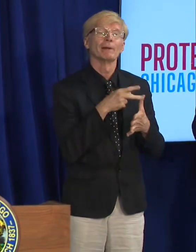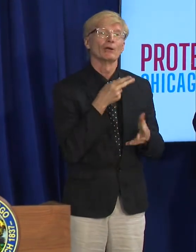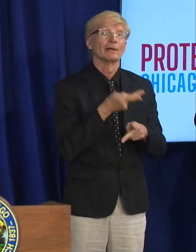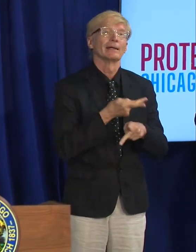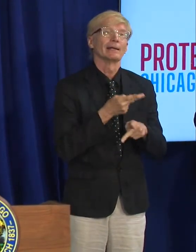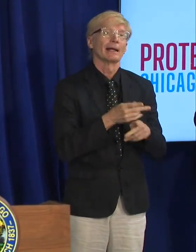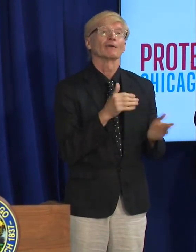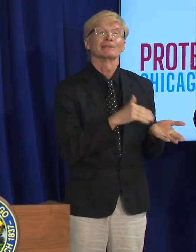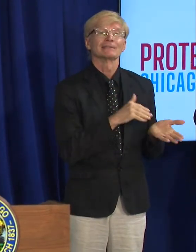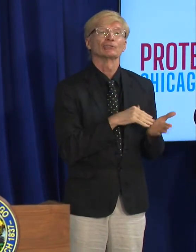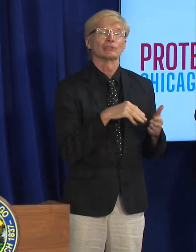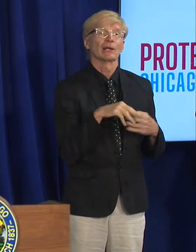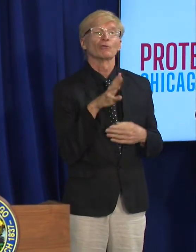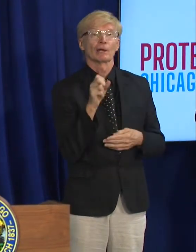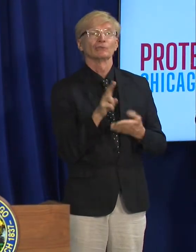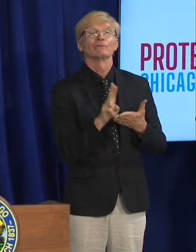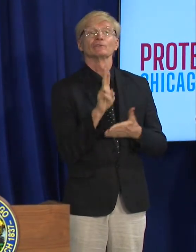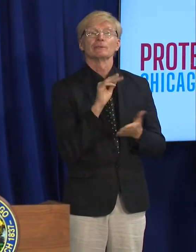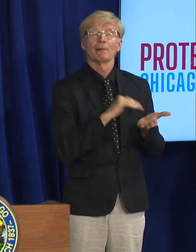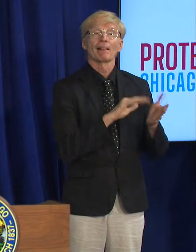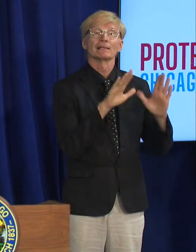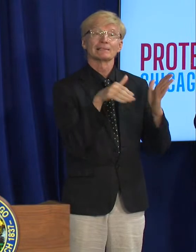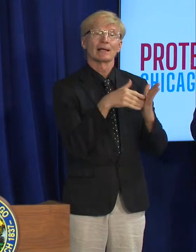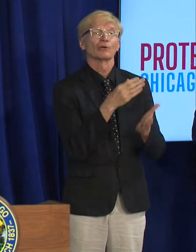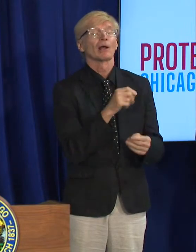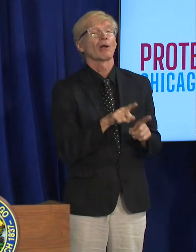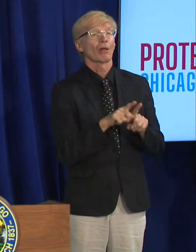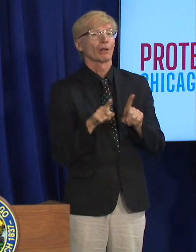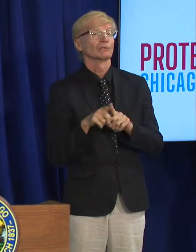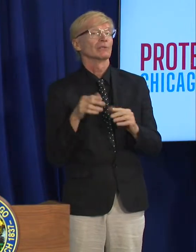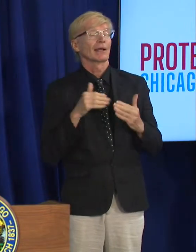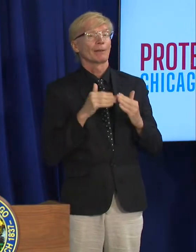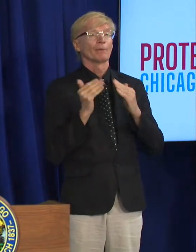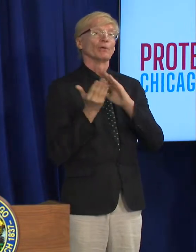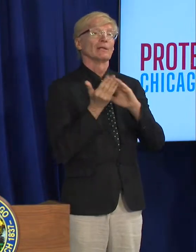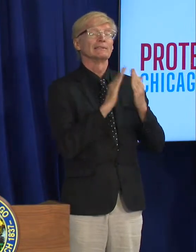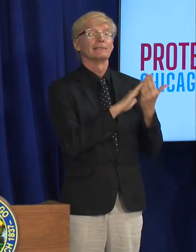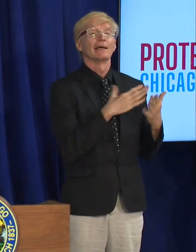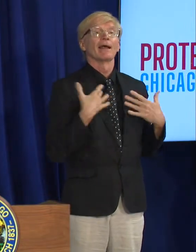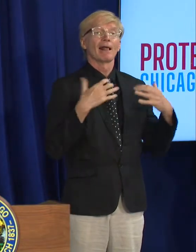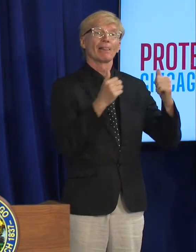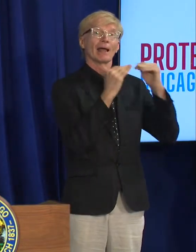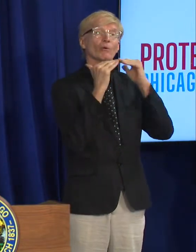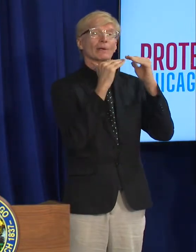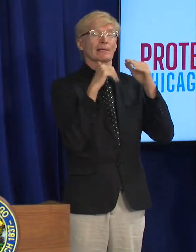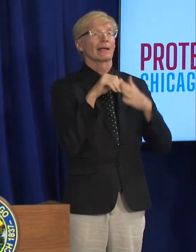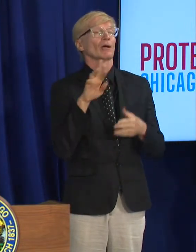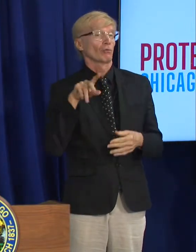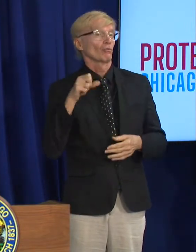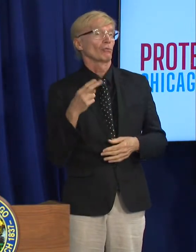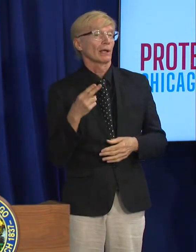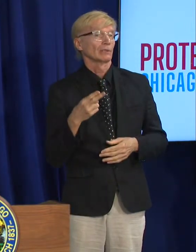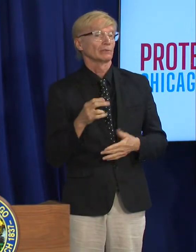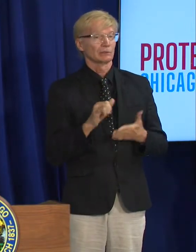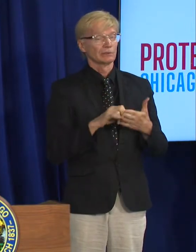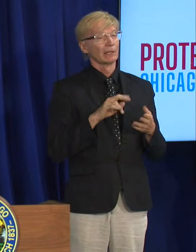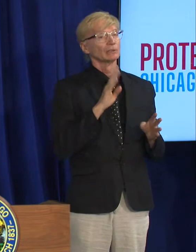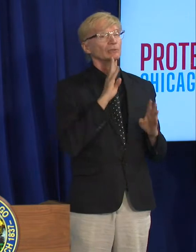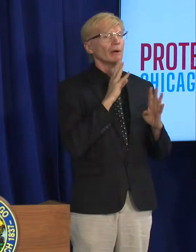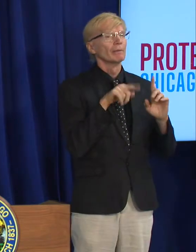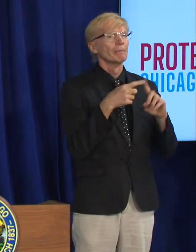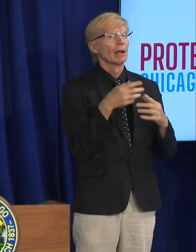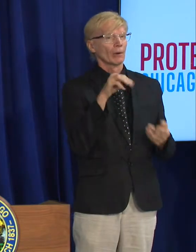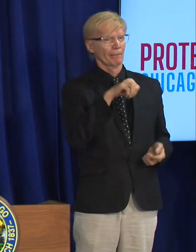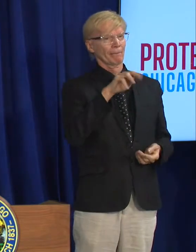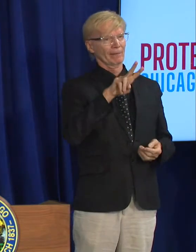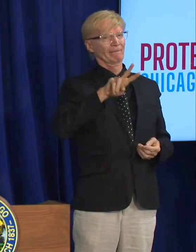University Medical Center and I'm also the medical director of community health equity at Rush and in that role have been leading our monkeypox response